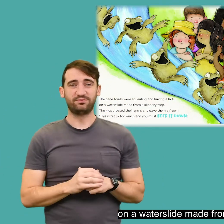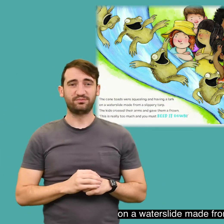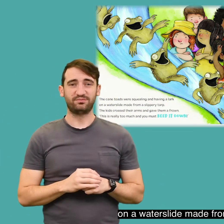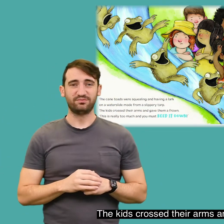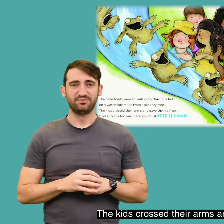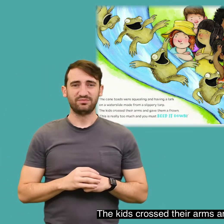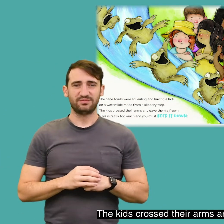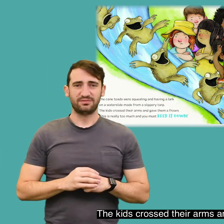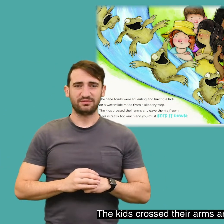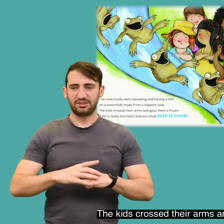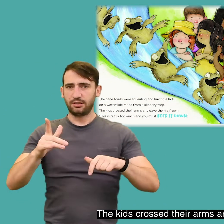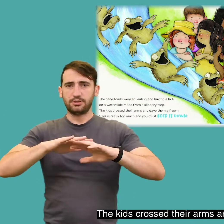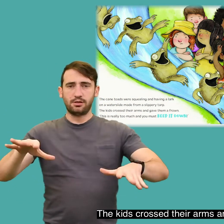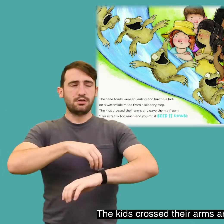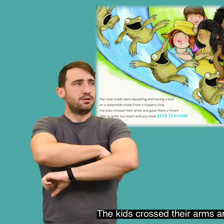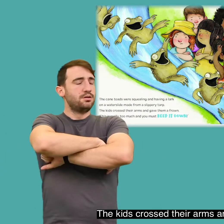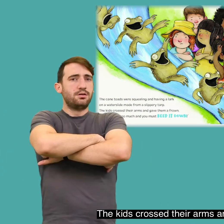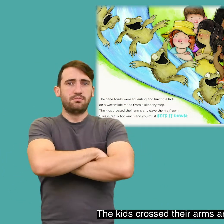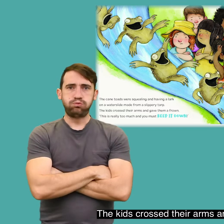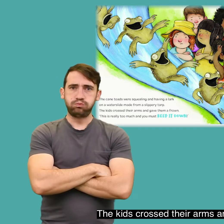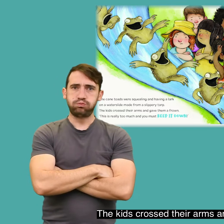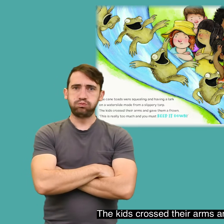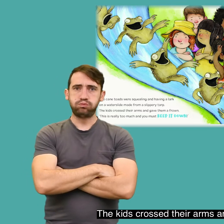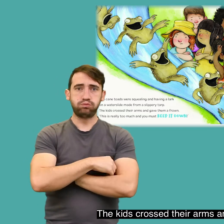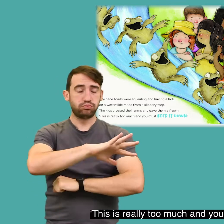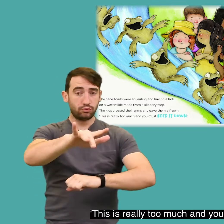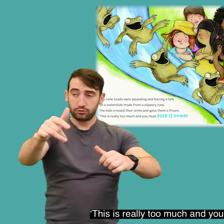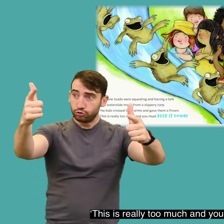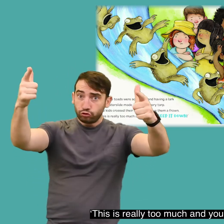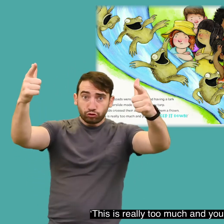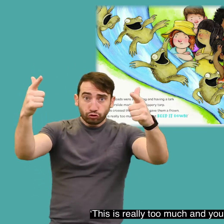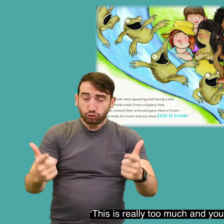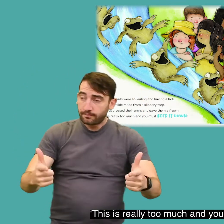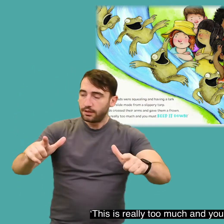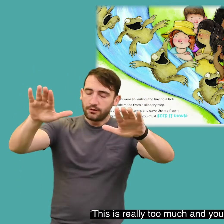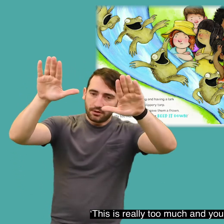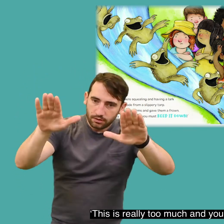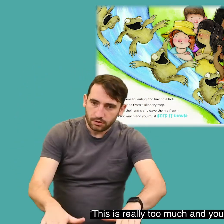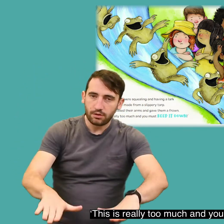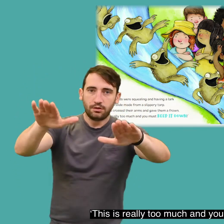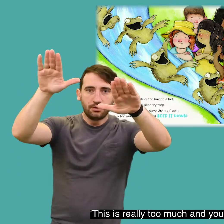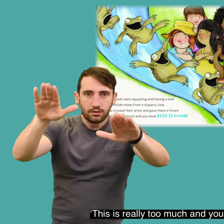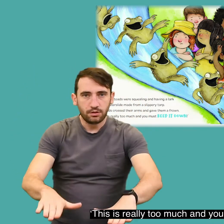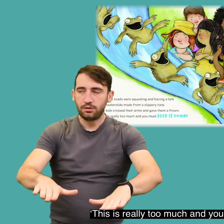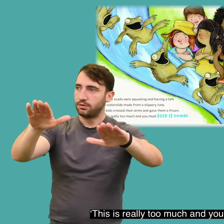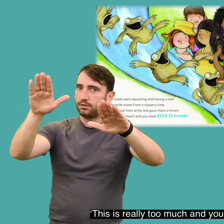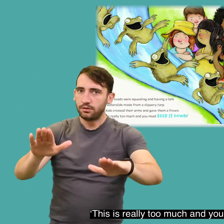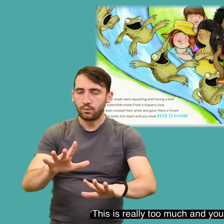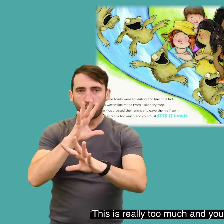The kids crossed their arms and gave them a frown. This really is too much and you must keep it down.